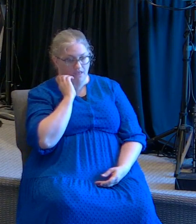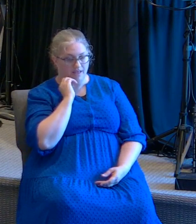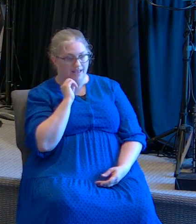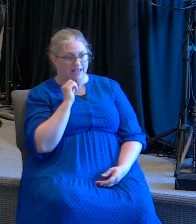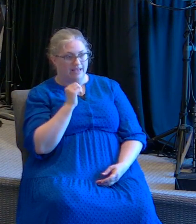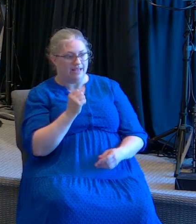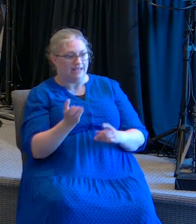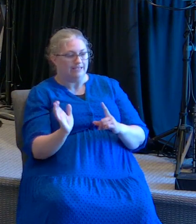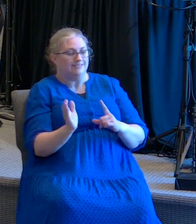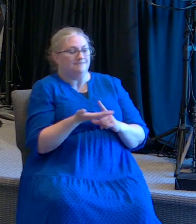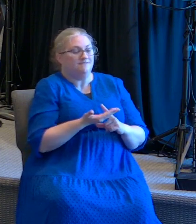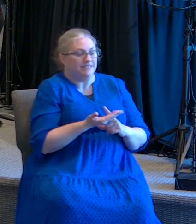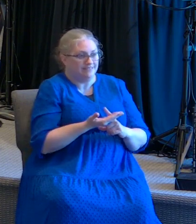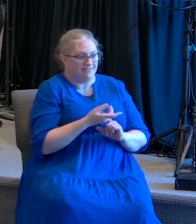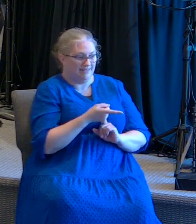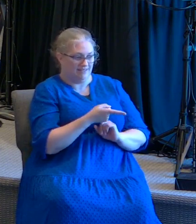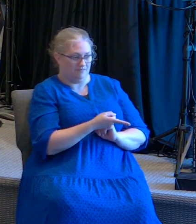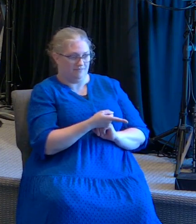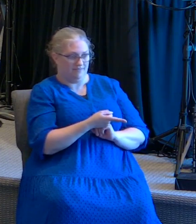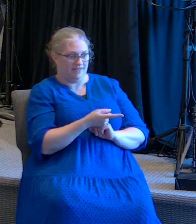convinced him as to who he was